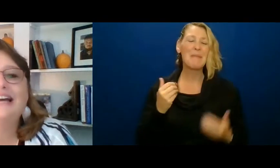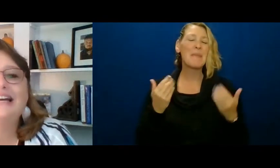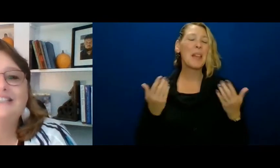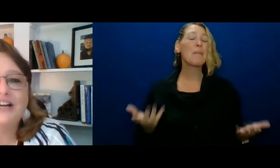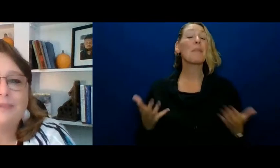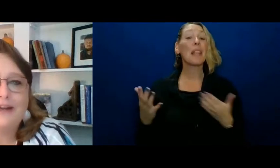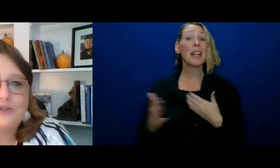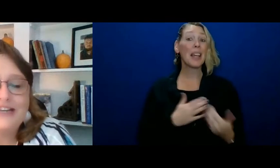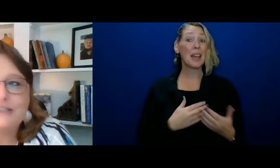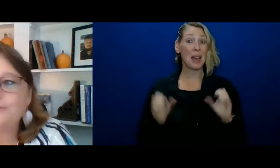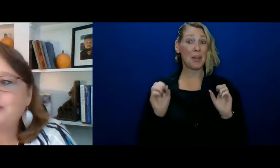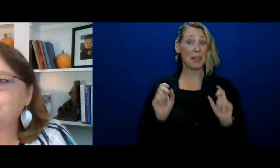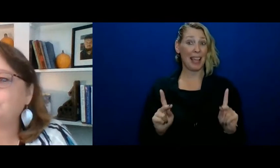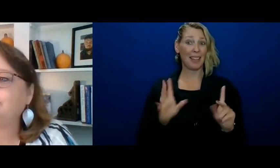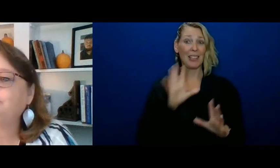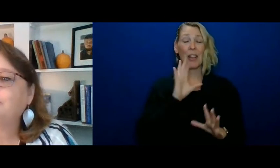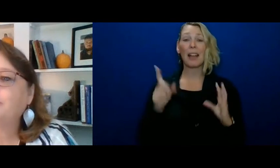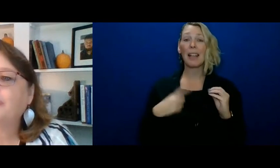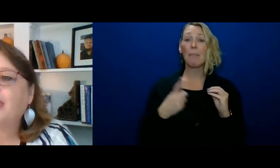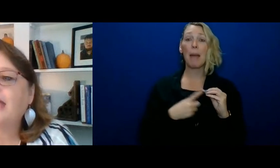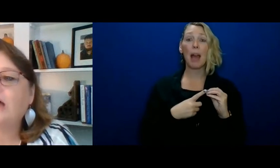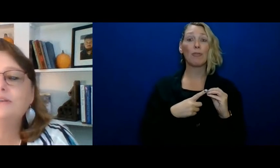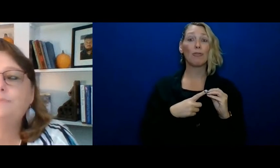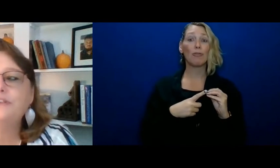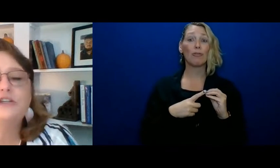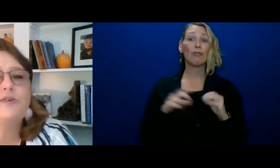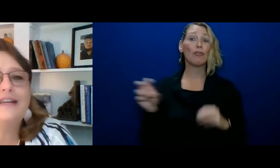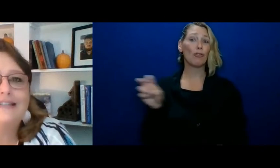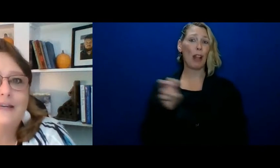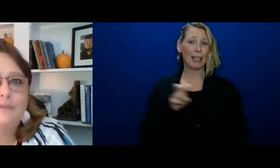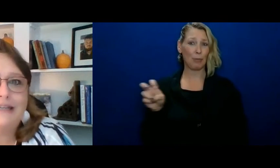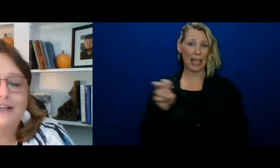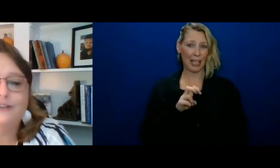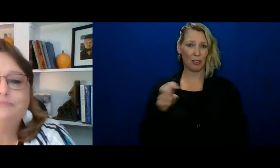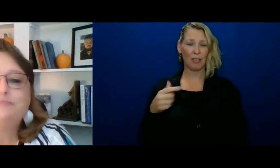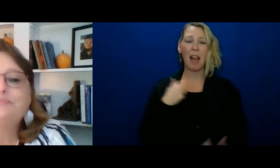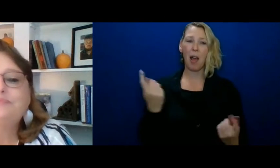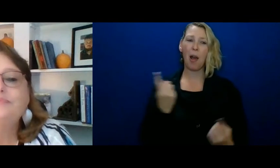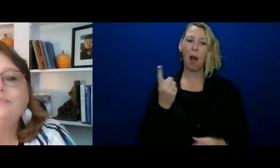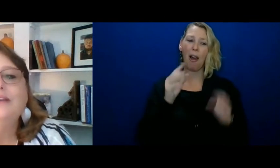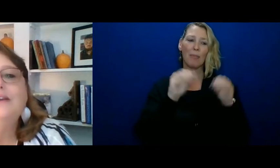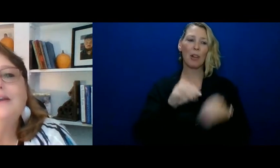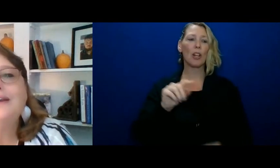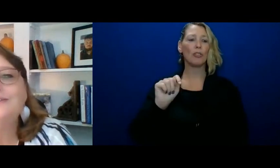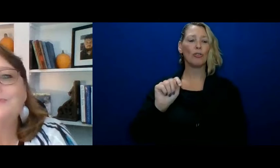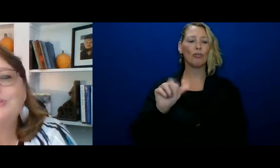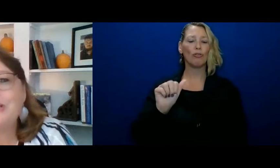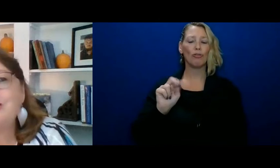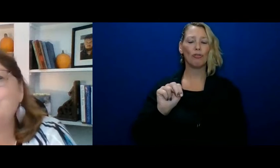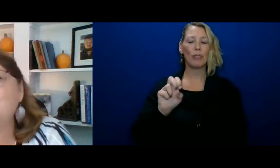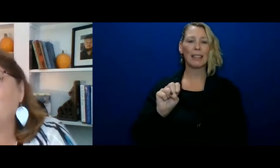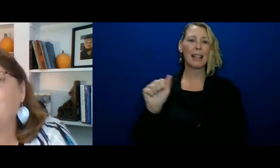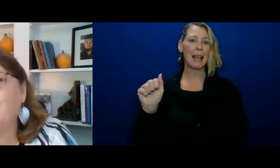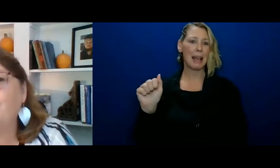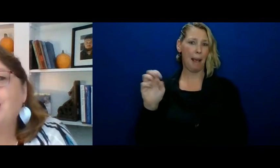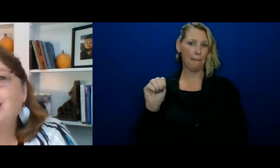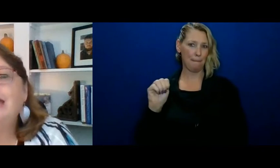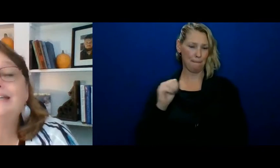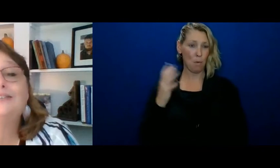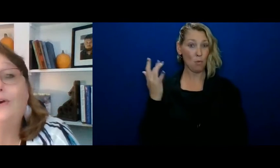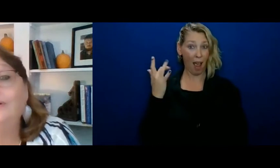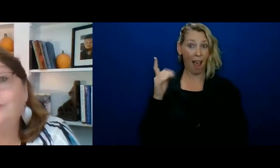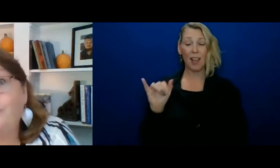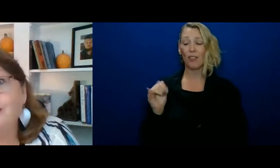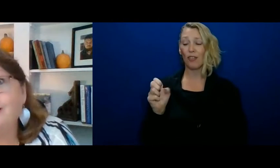let's talk about transportation. I always put the Trans Am in here. Because when Jesse was growing up,